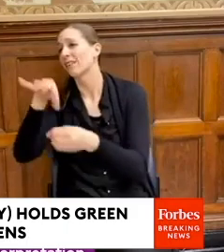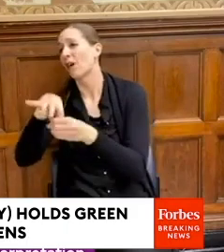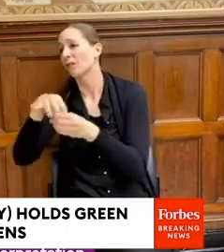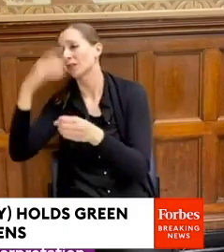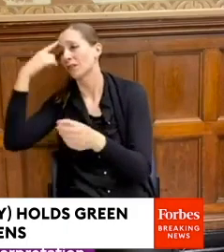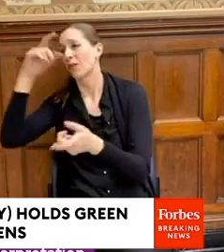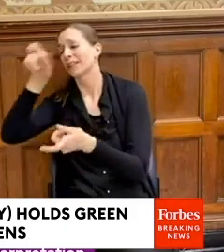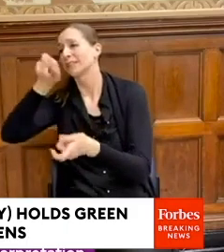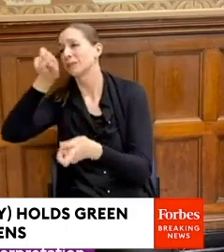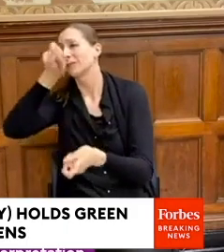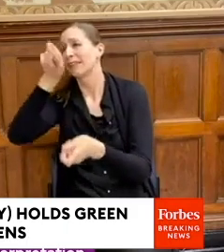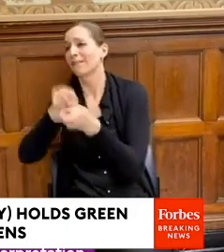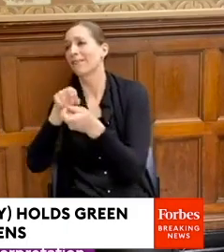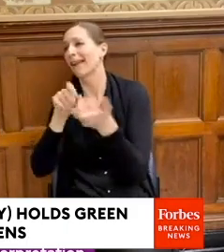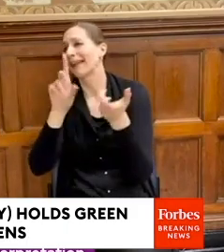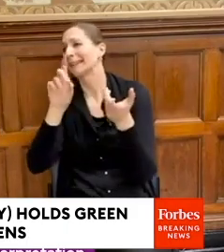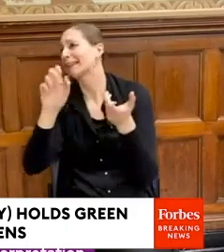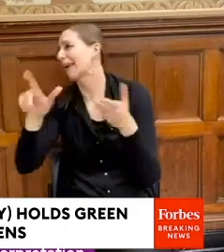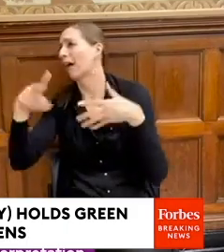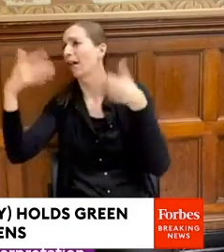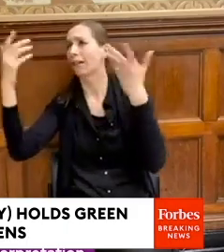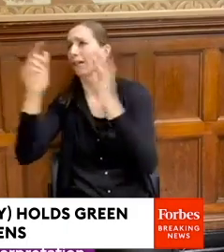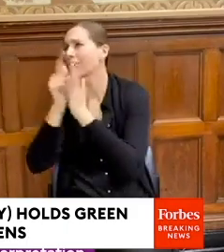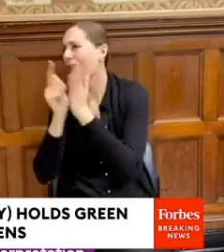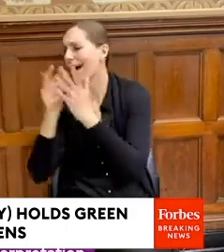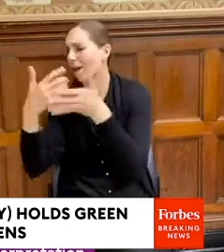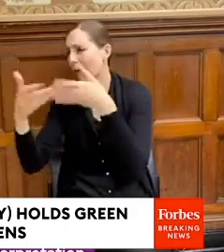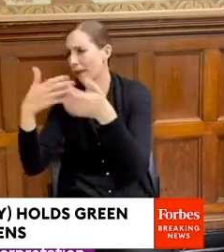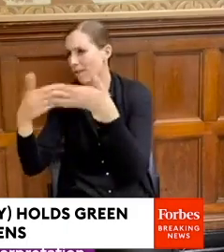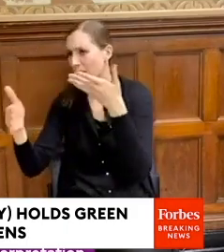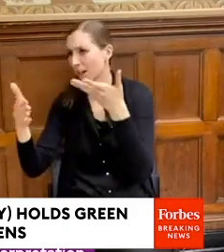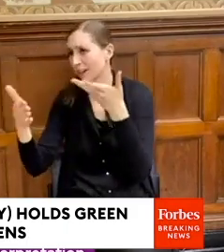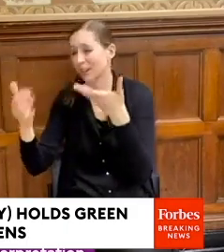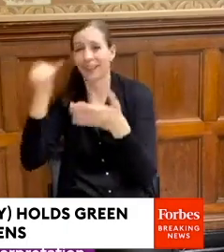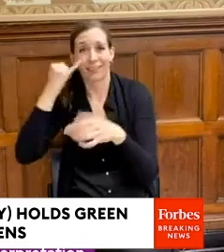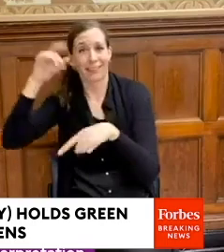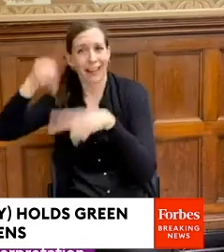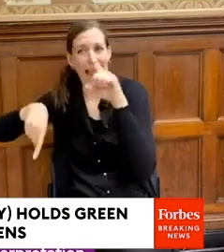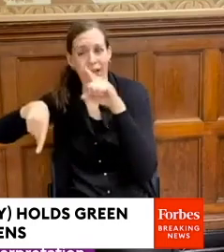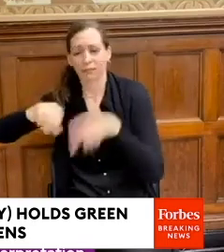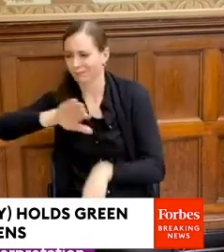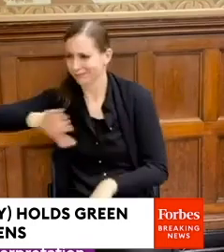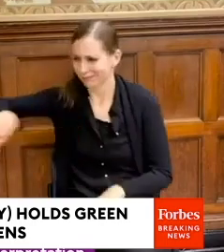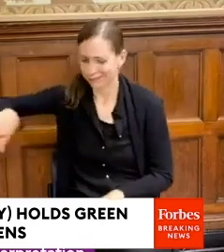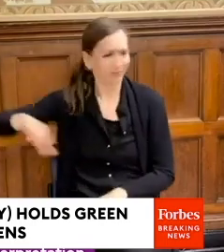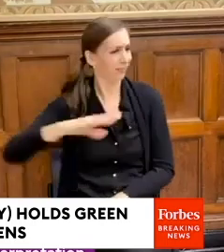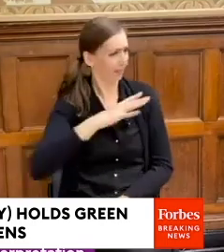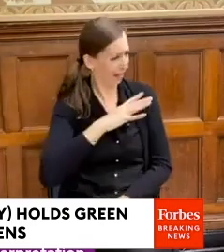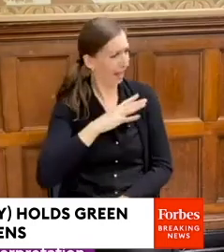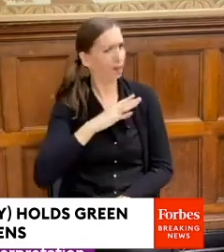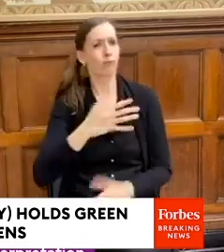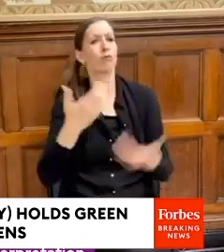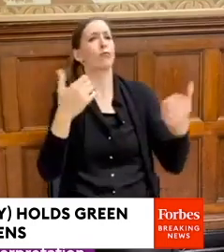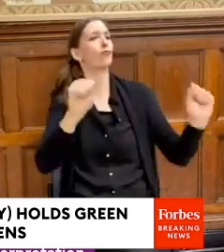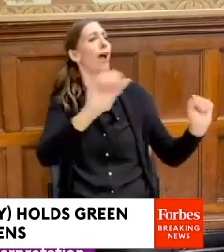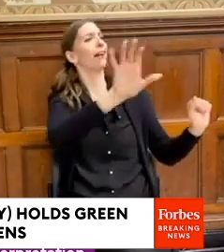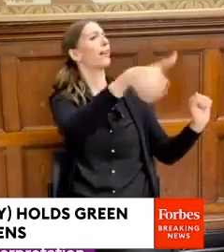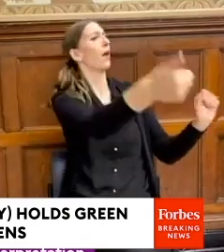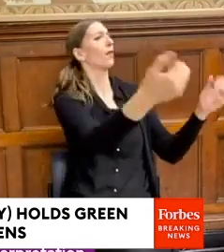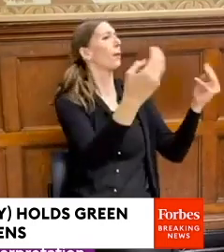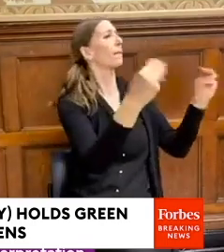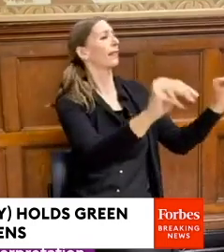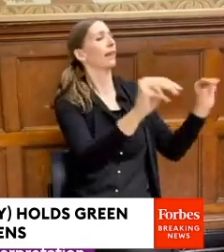resolution? If they may say we can't do that, it doesn't mean that we can't do the thing, period. And so we're going to find